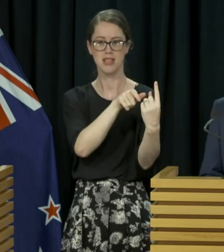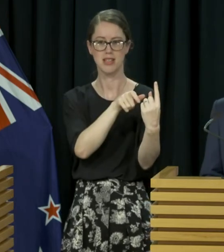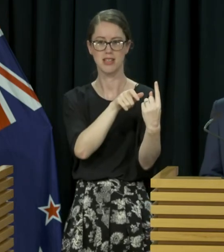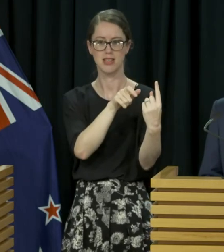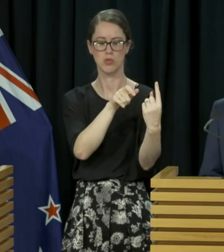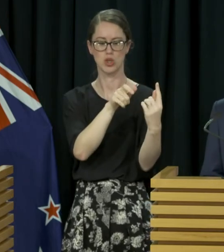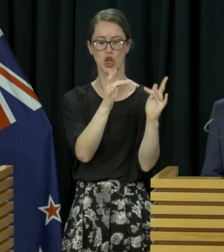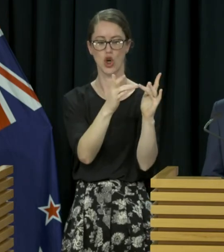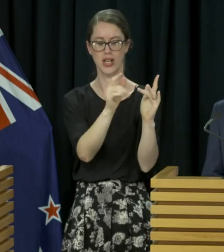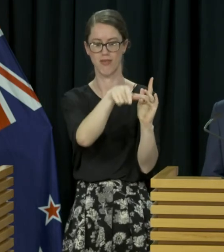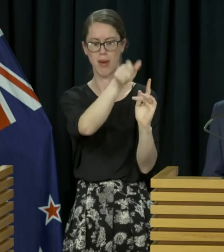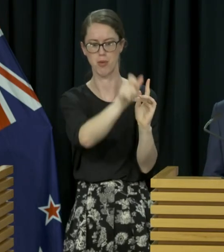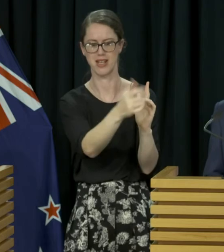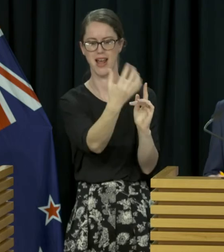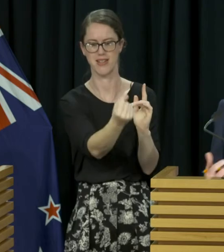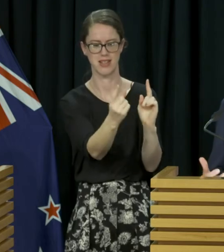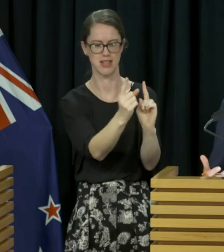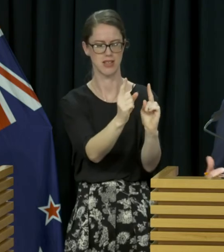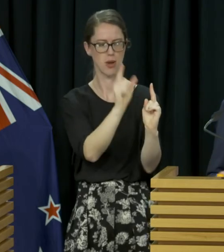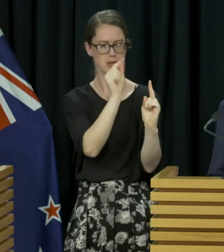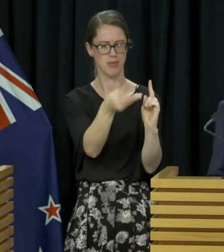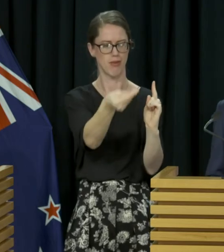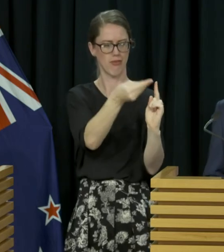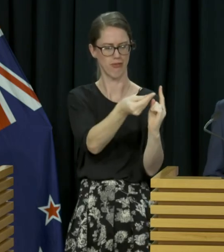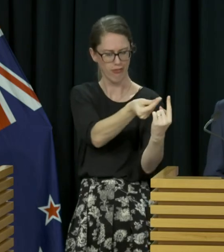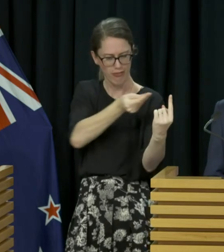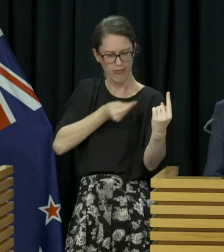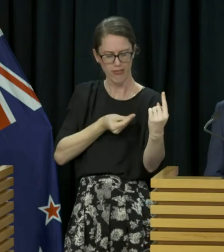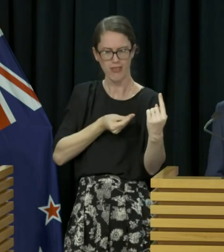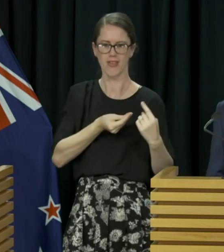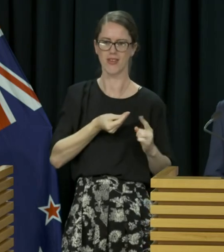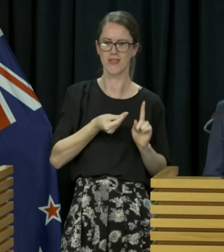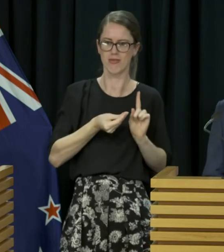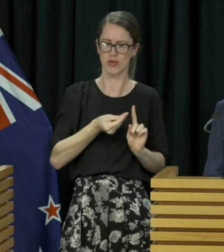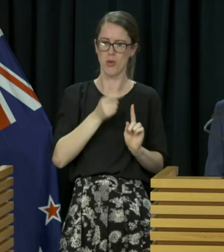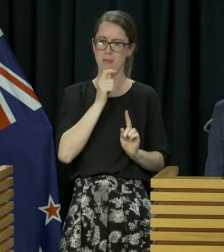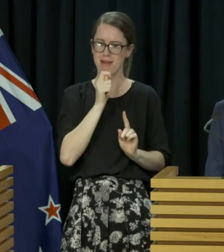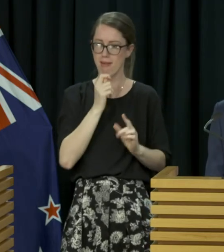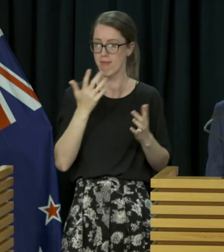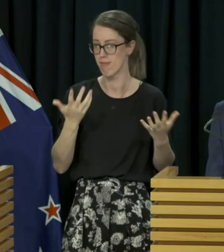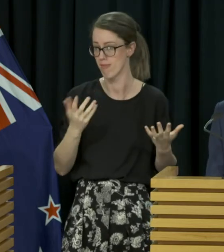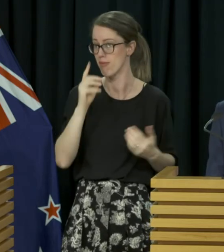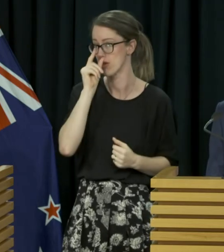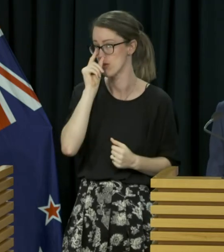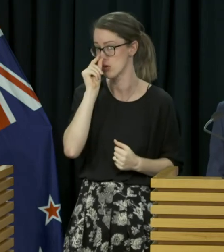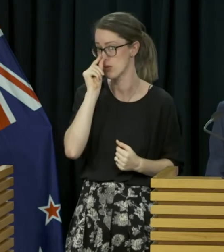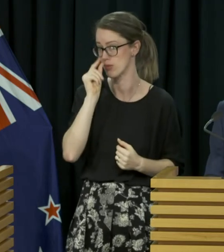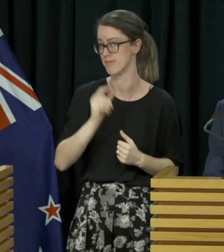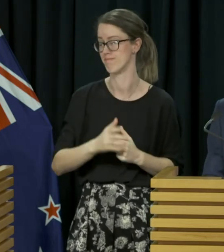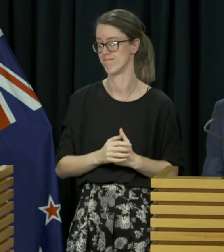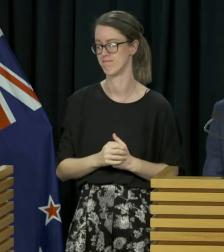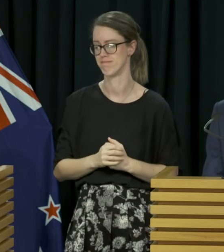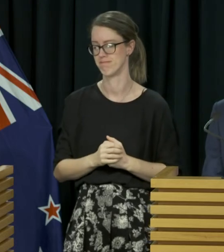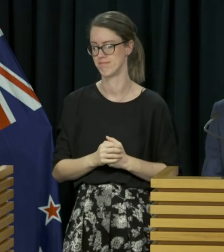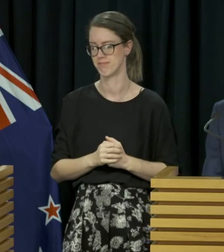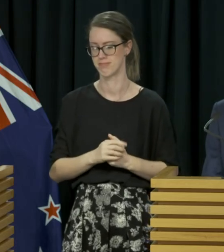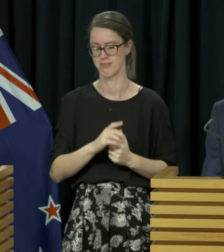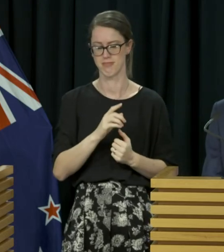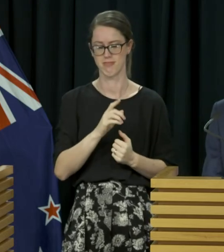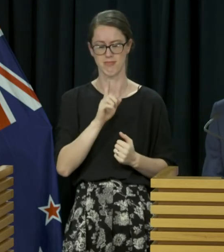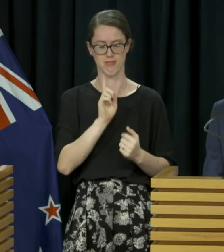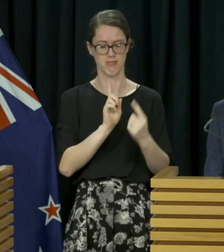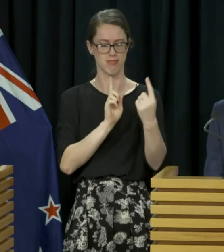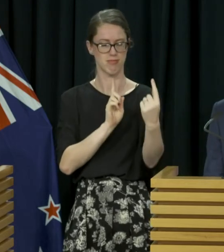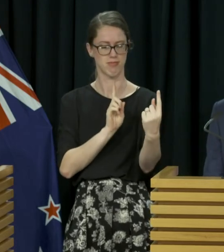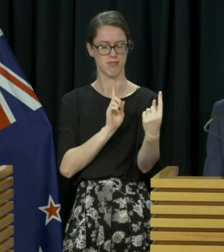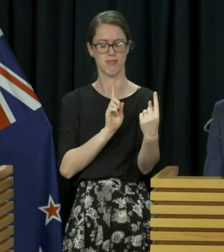contact which meant there is the potential that that person from the media could be infected with the virus the person who was at